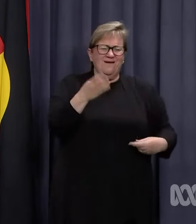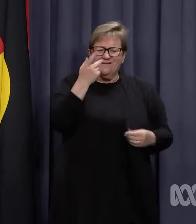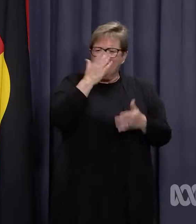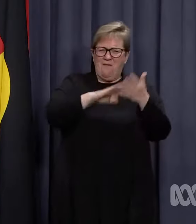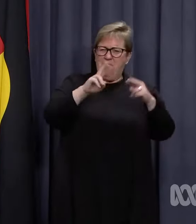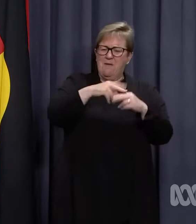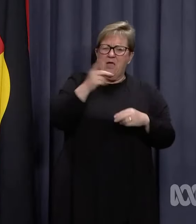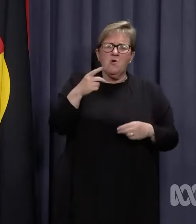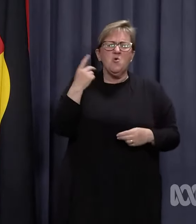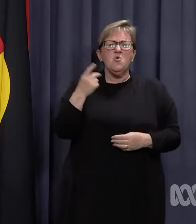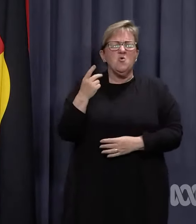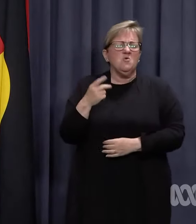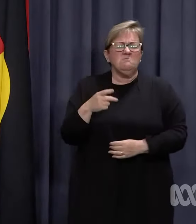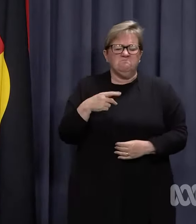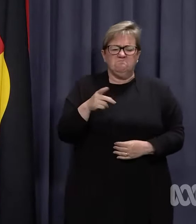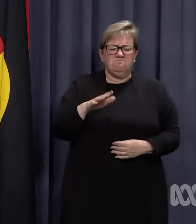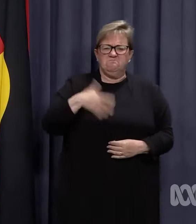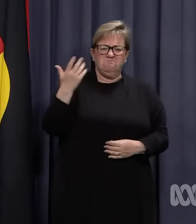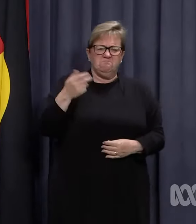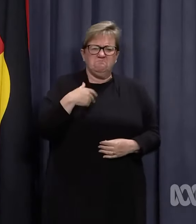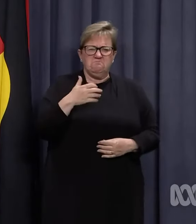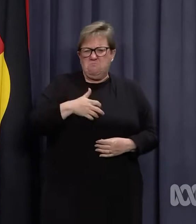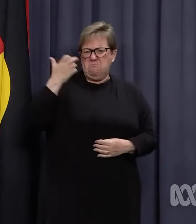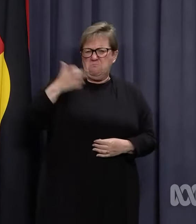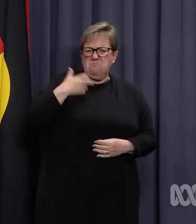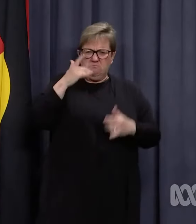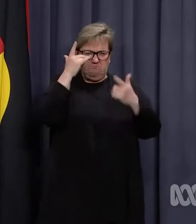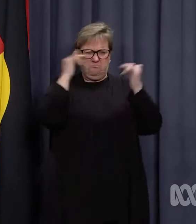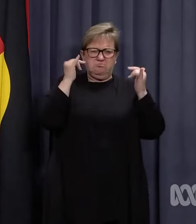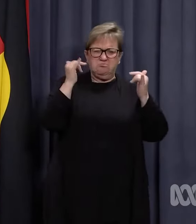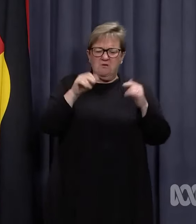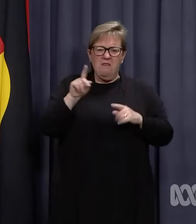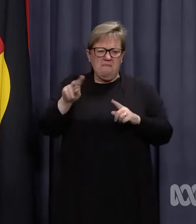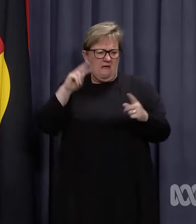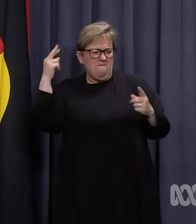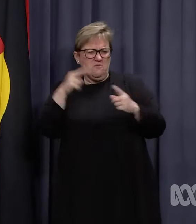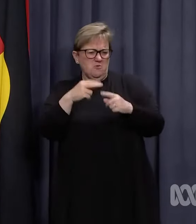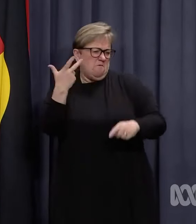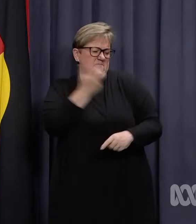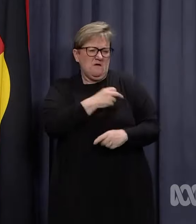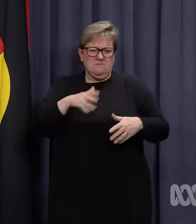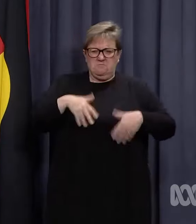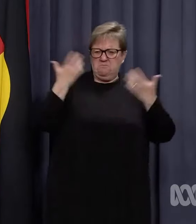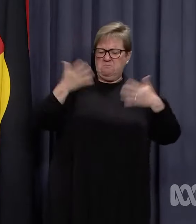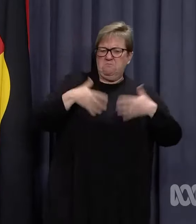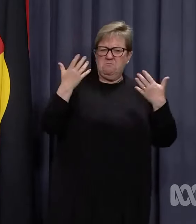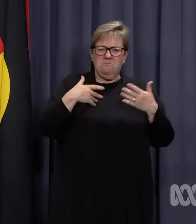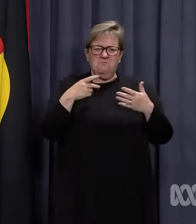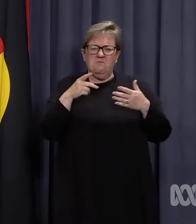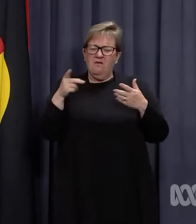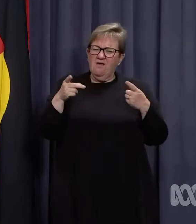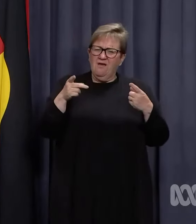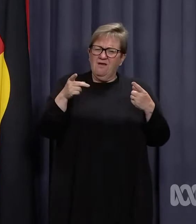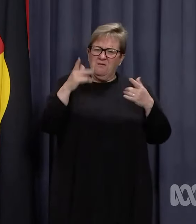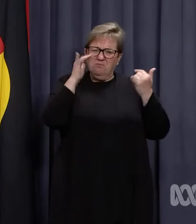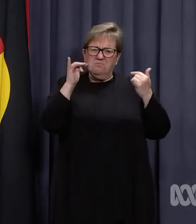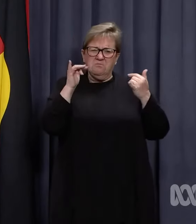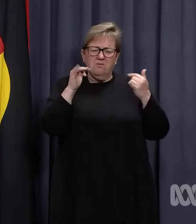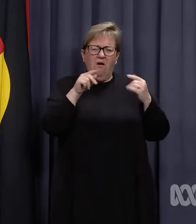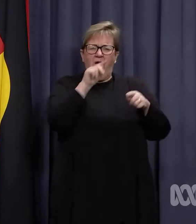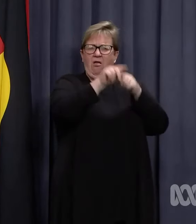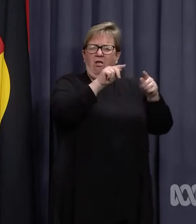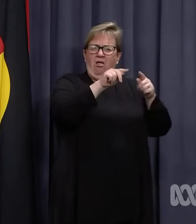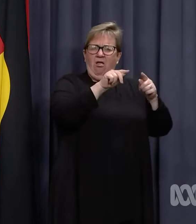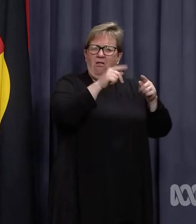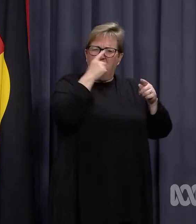parents who've chosen to take out their anger about their own views on vaccinations and other measures out on the